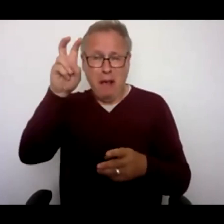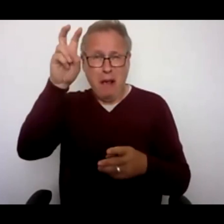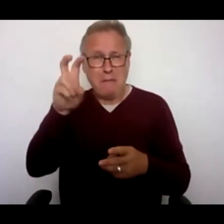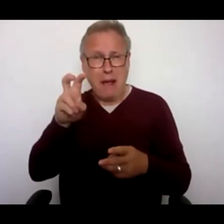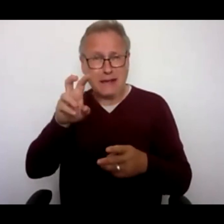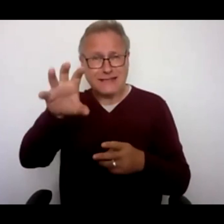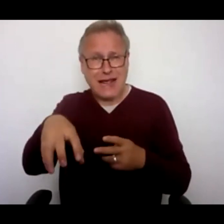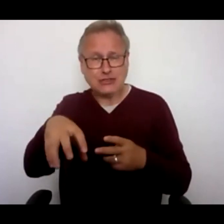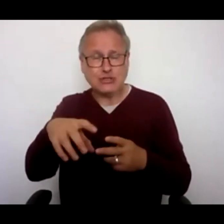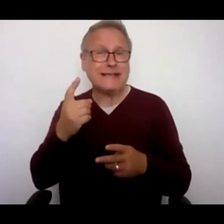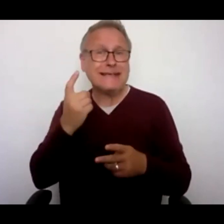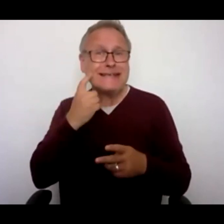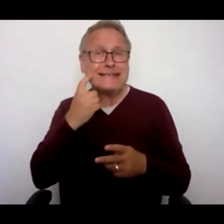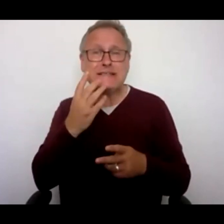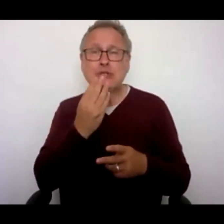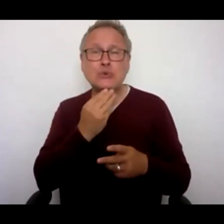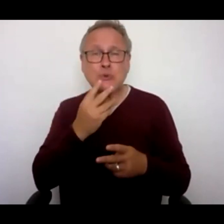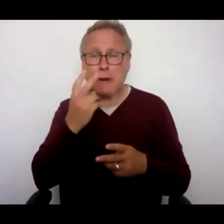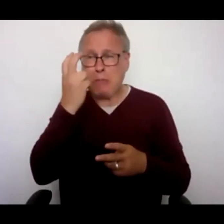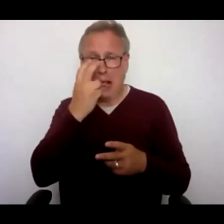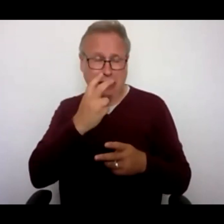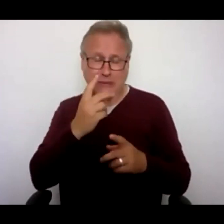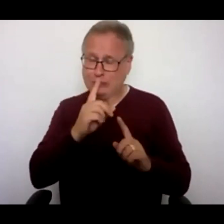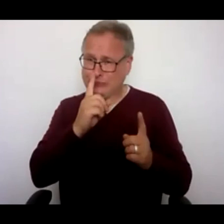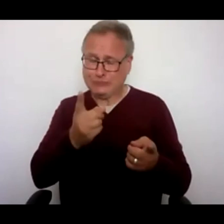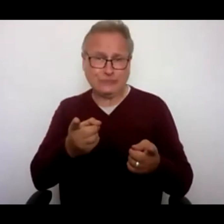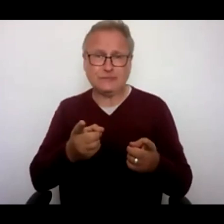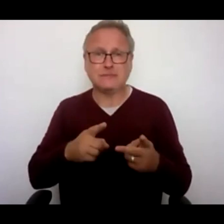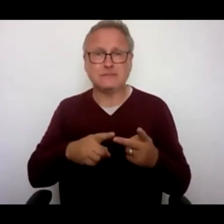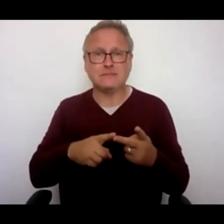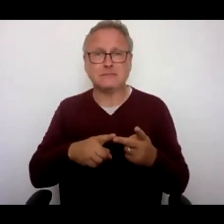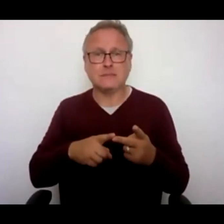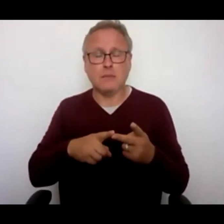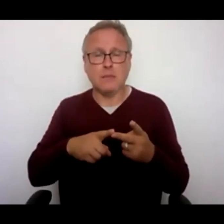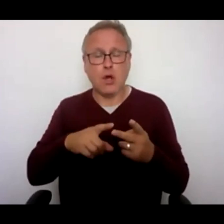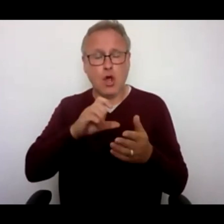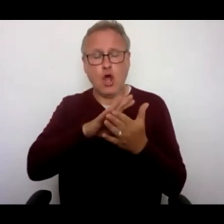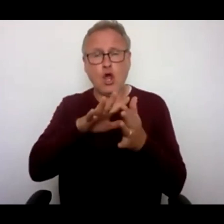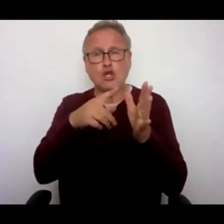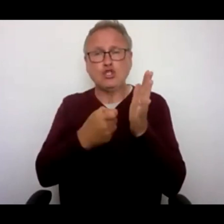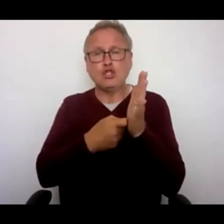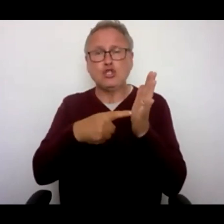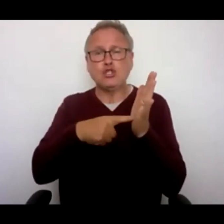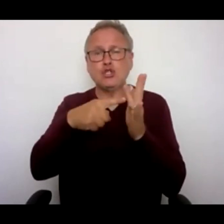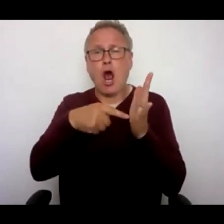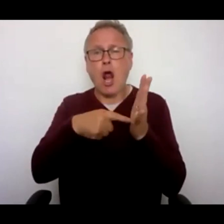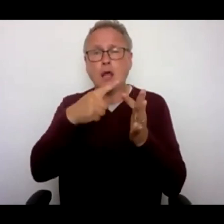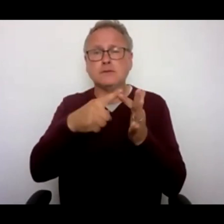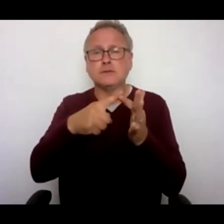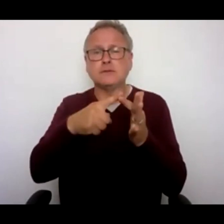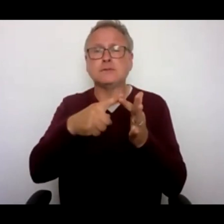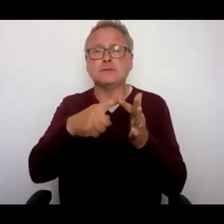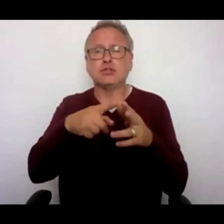blind people. The way to the Charlotte Street car park being uneven and bumpy making it dangerous.